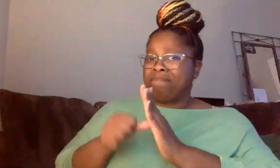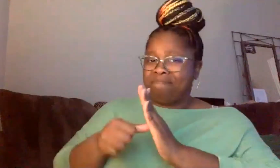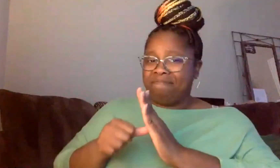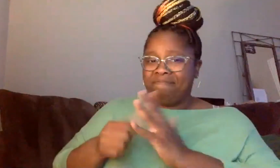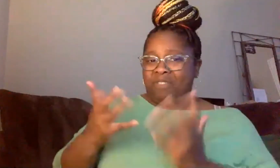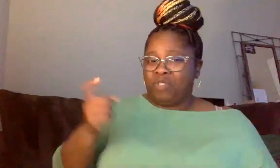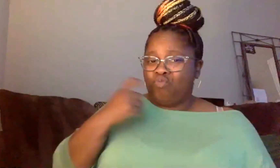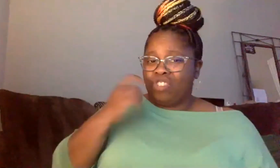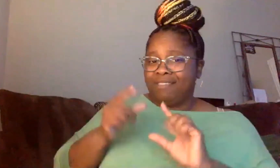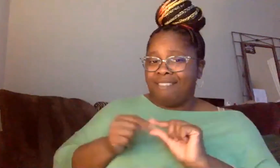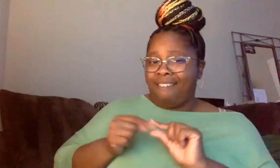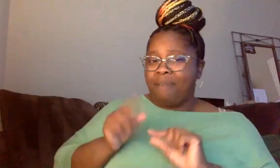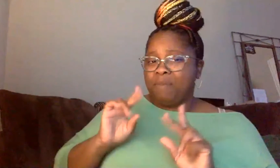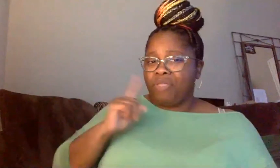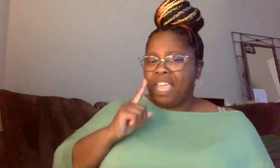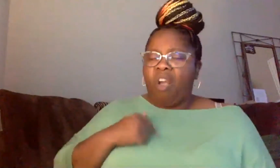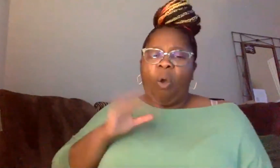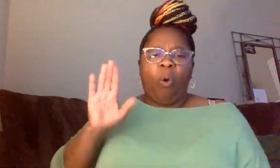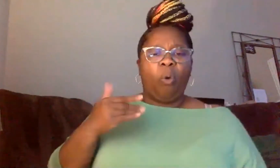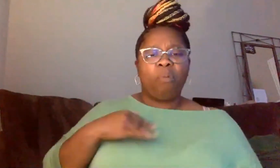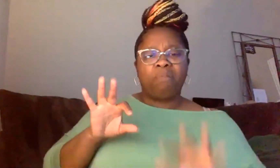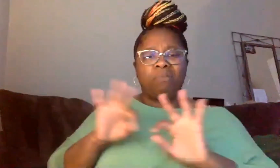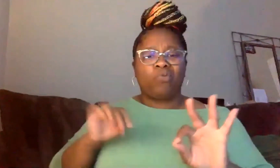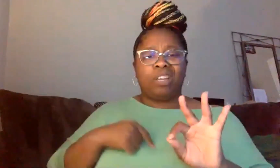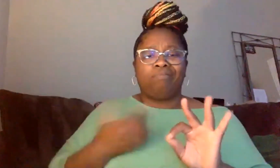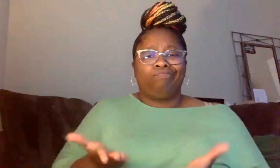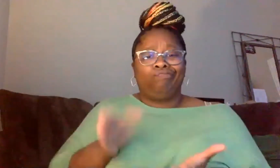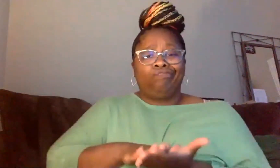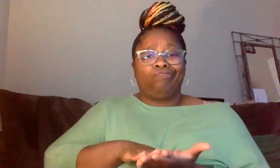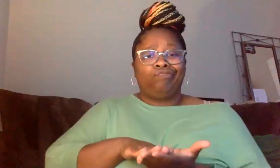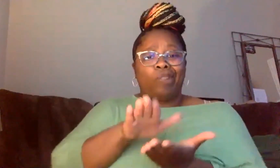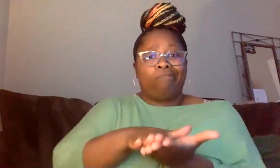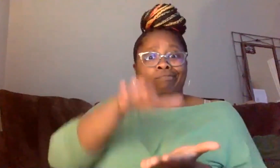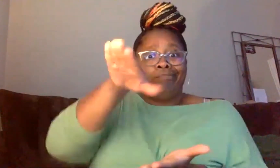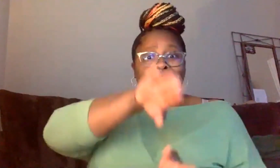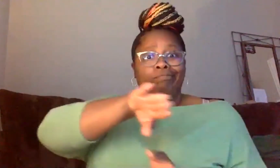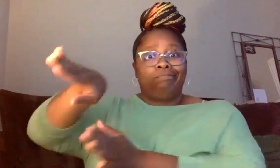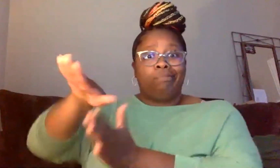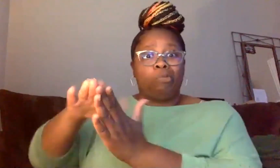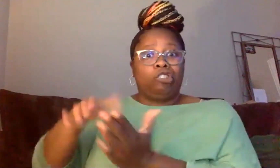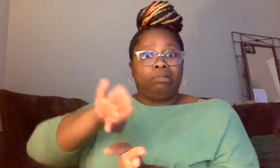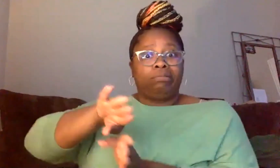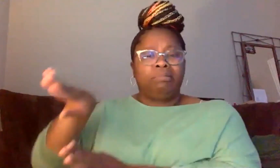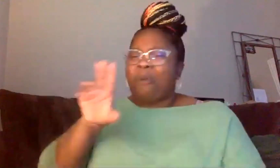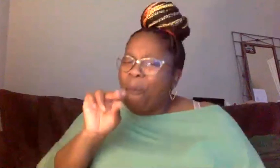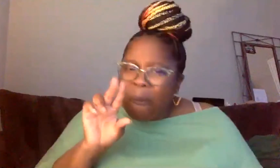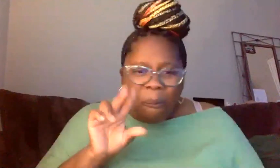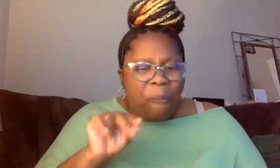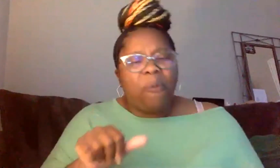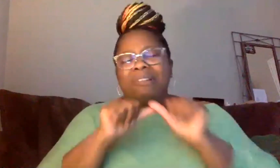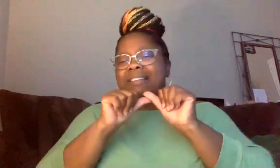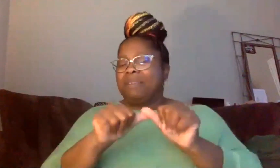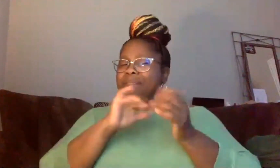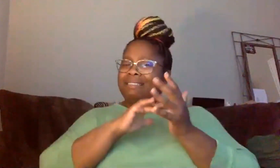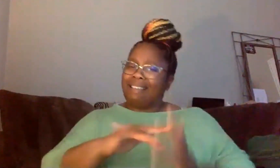people think, oh, I got my degree. I'm never going to open up another book, but you got to keep studying. Yeah. Keep studying your entire life.